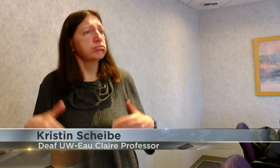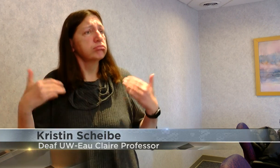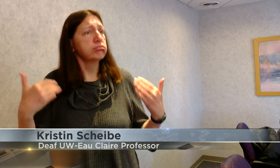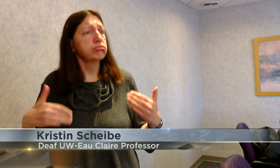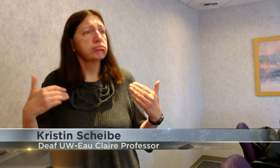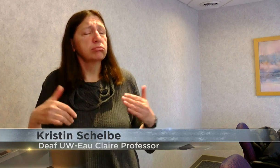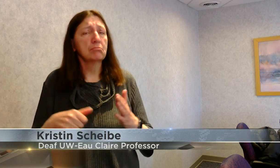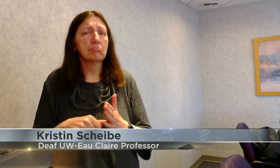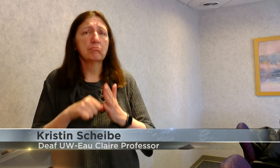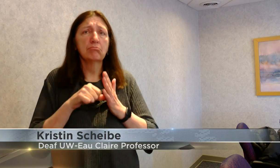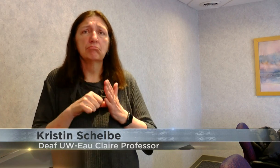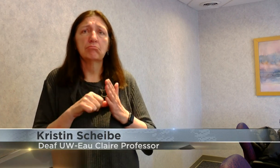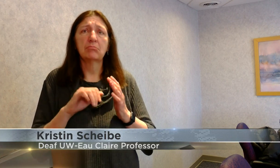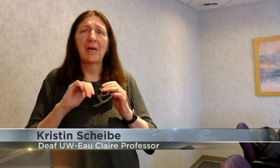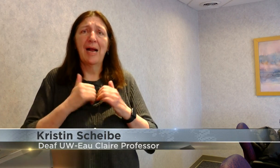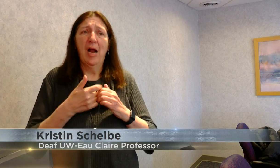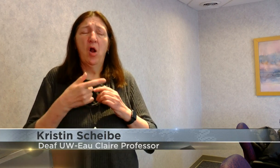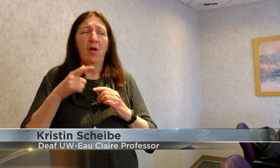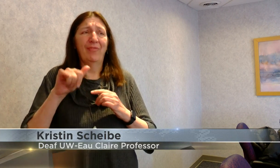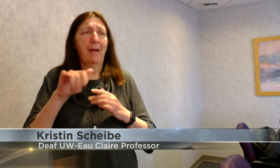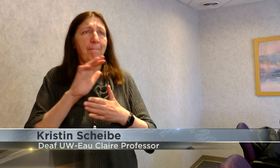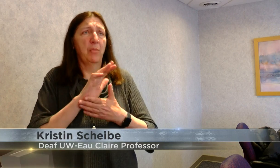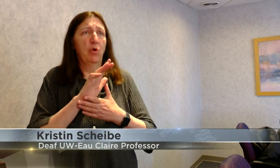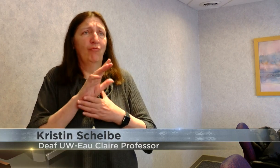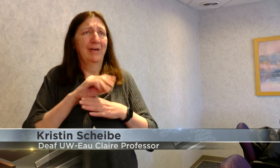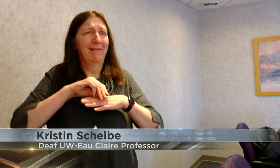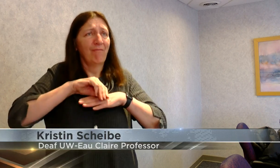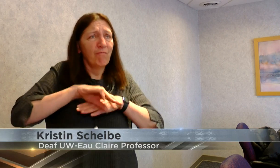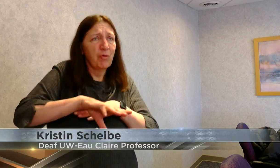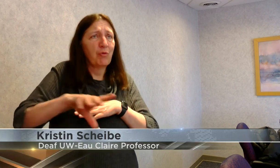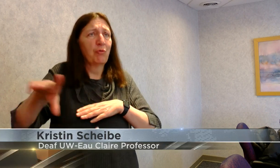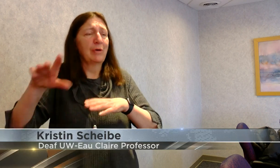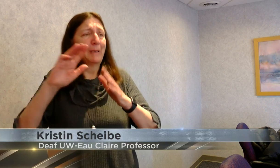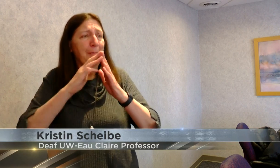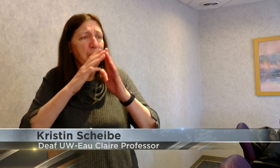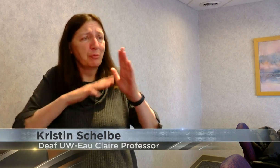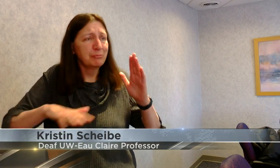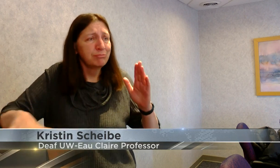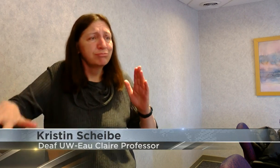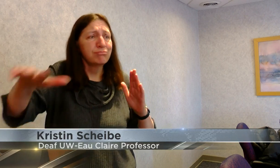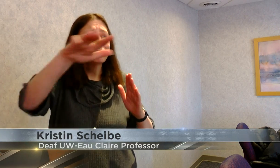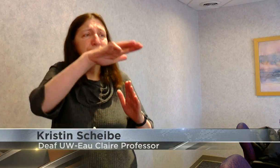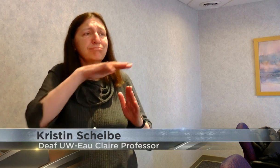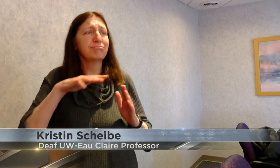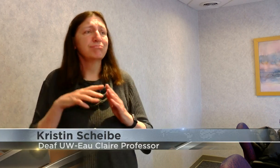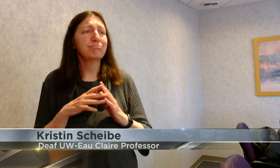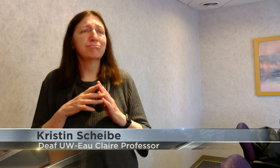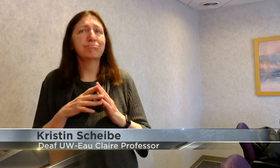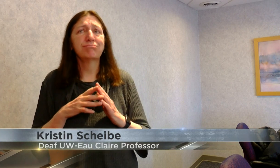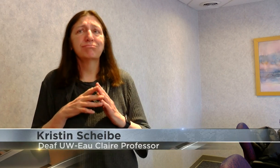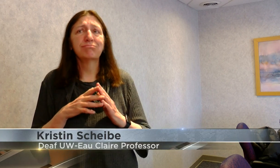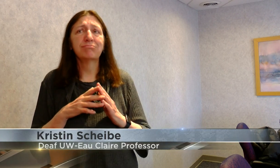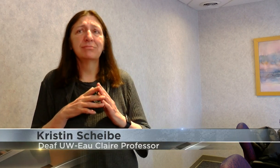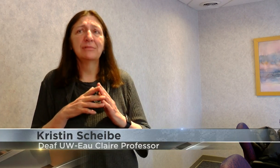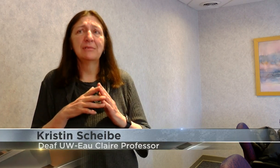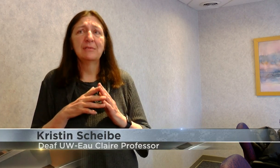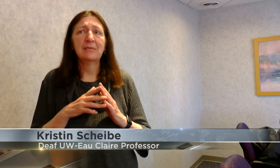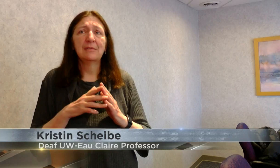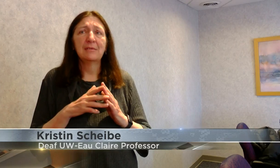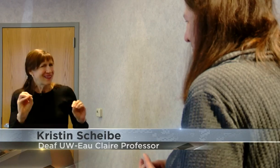movie, actually, it can influence so many other people's thoughts about people who are deaf, that deaf people are human. Dawn